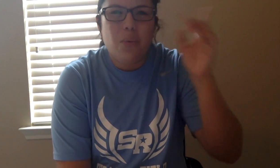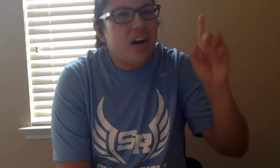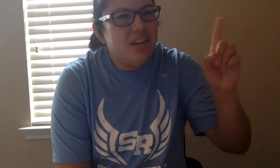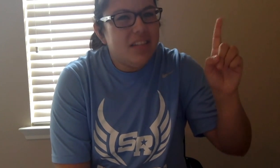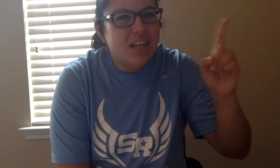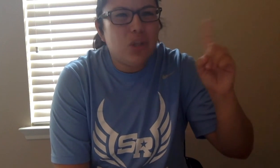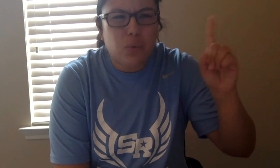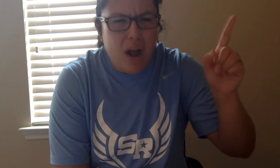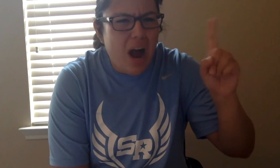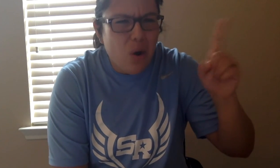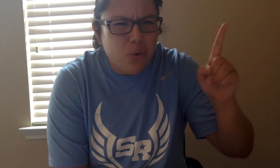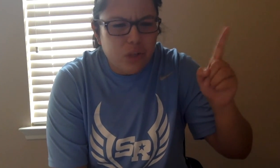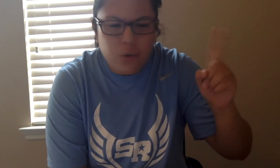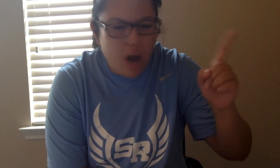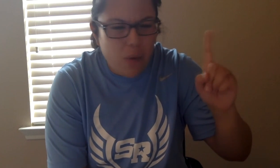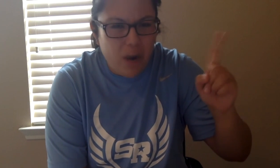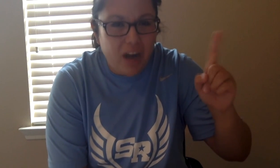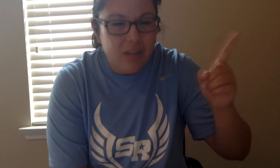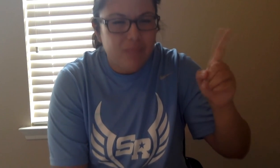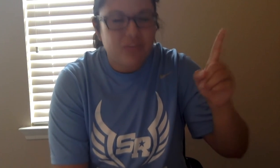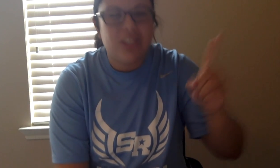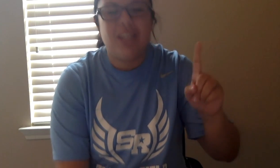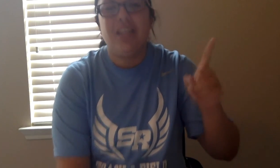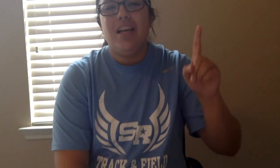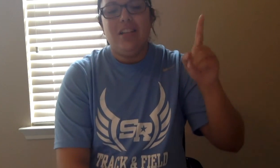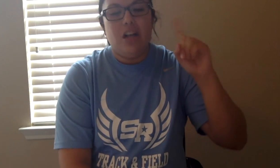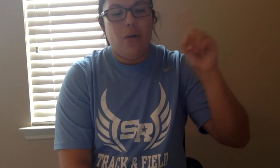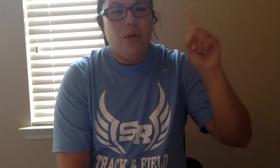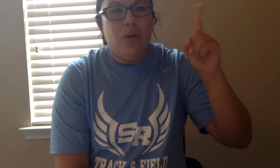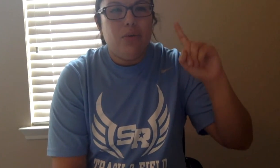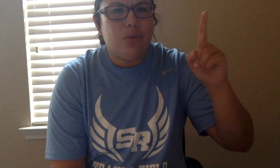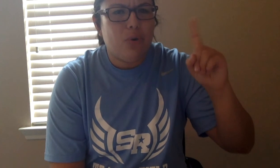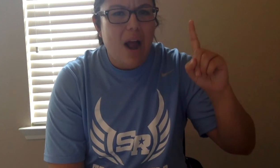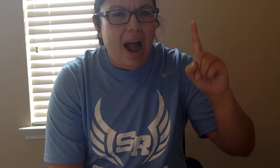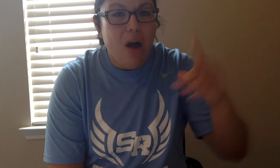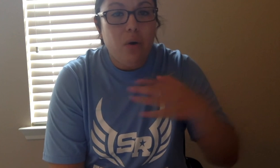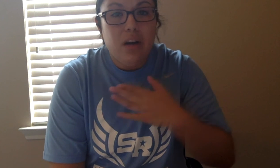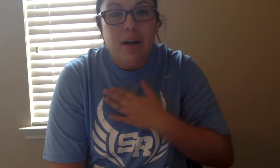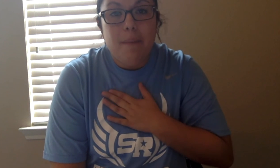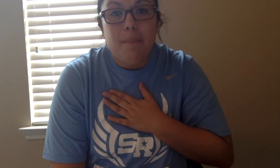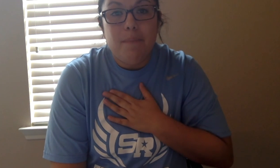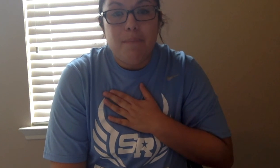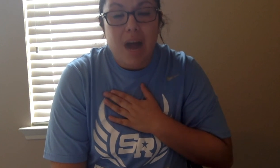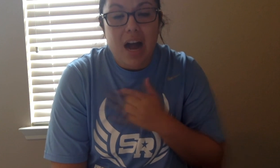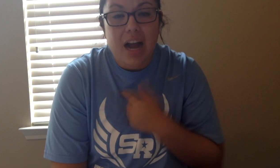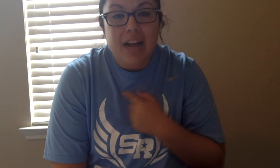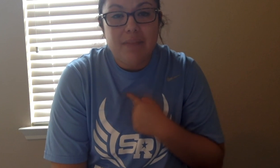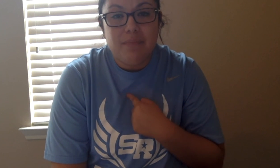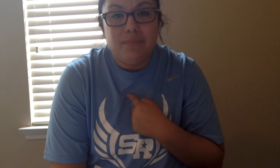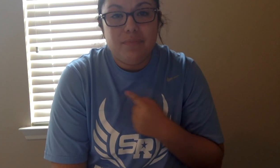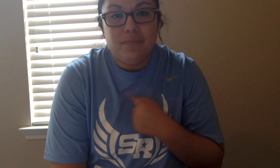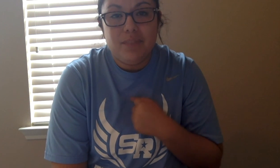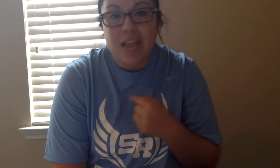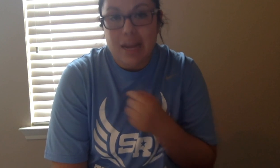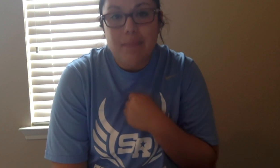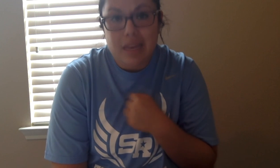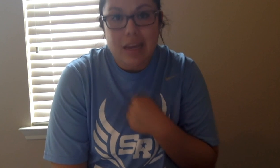where is it throughout throughout where so throughout my like me